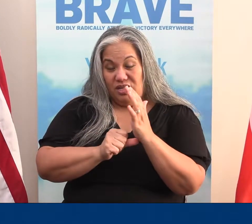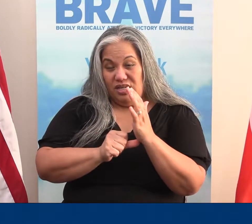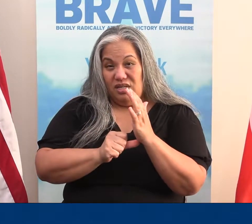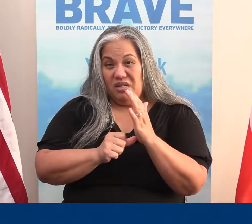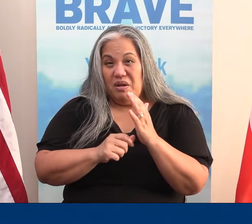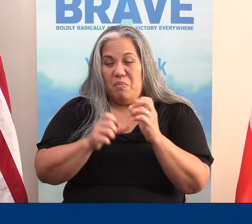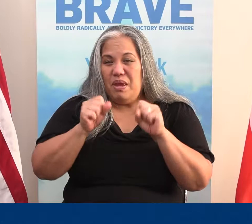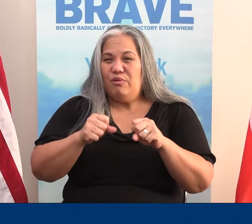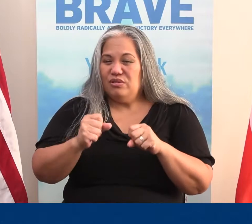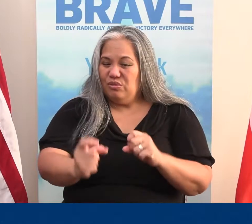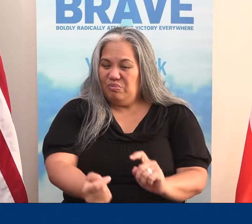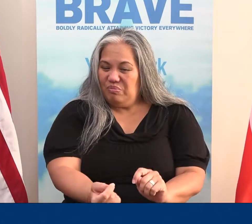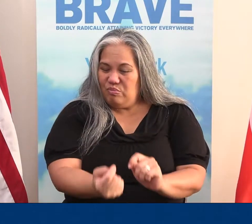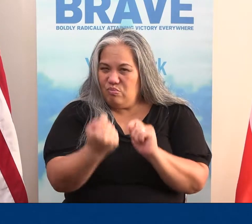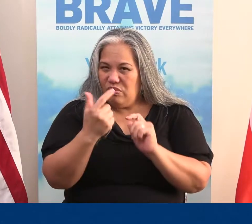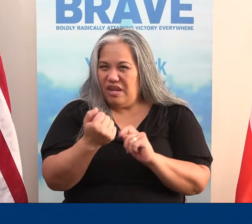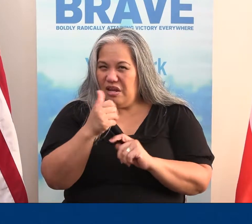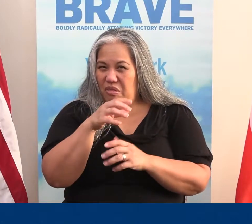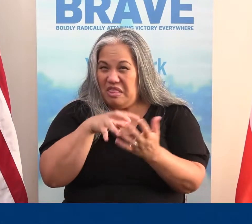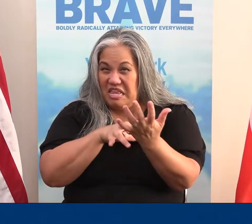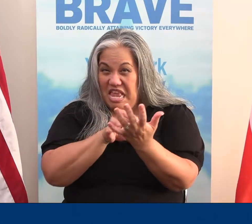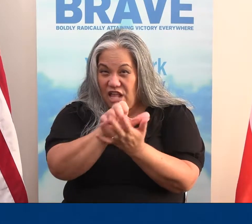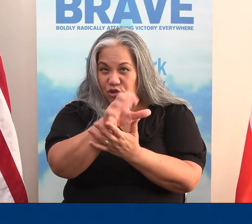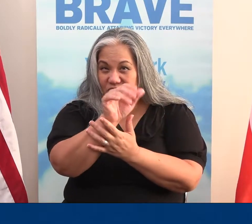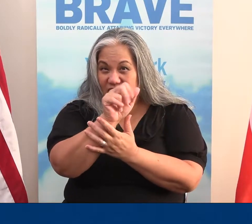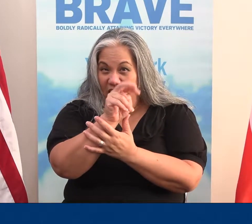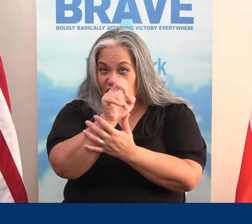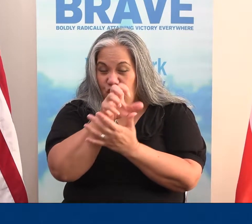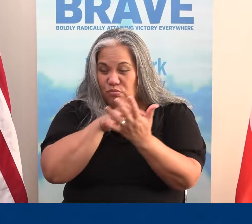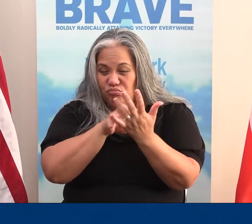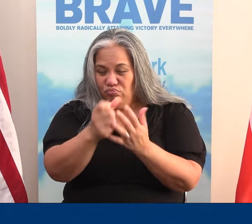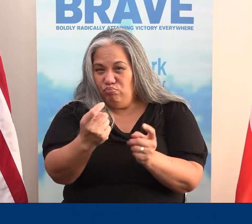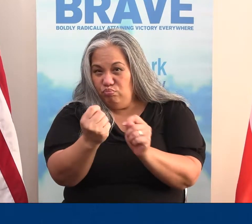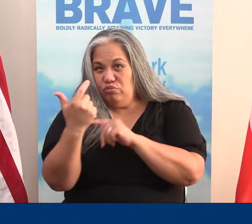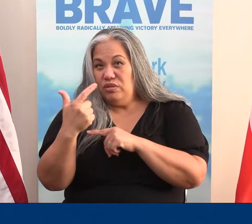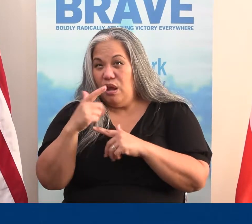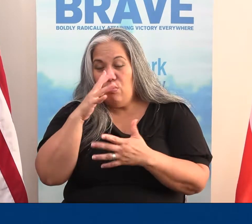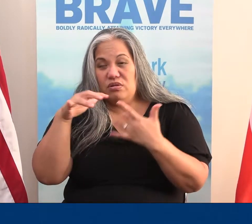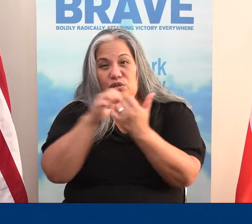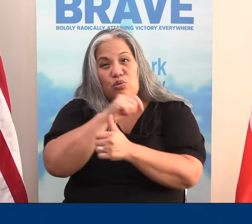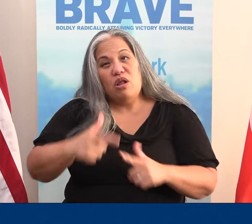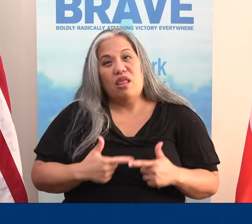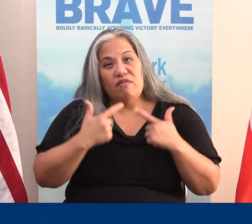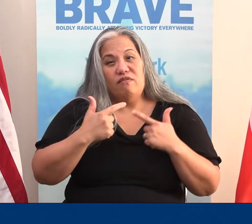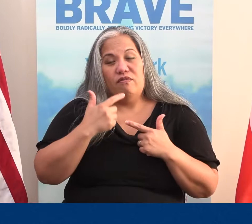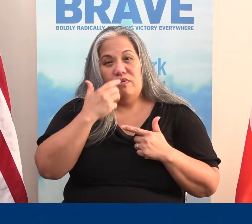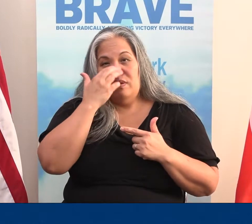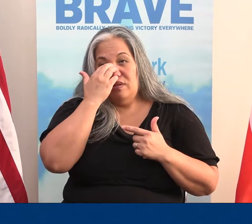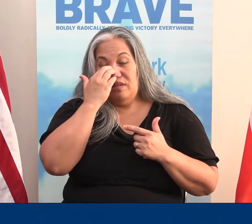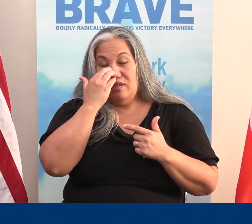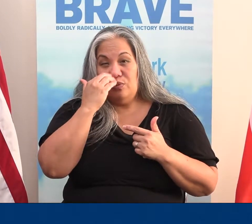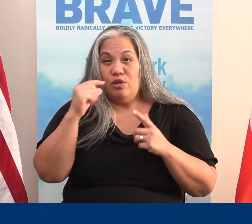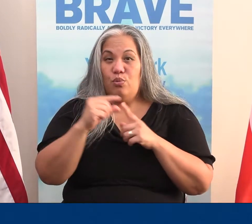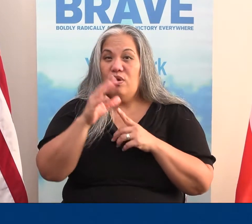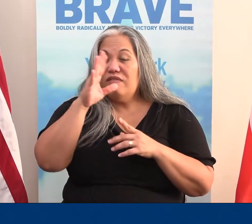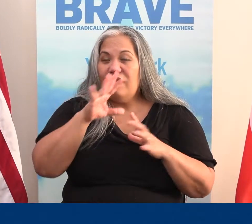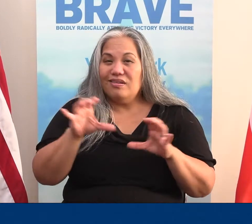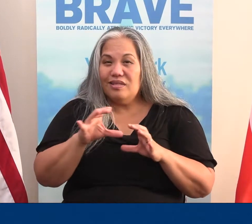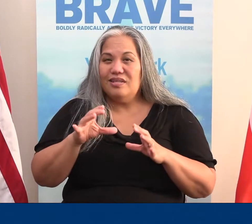be able to cut the cancer out that would take your life away. See, that's what the Word of God does. It convicts